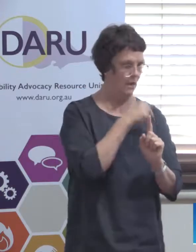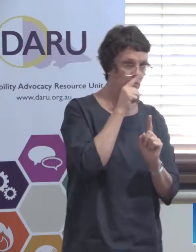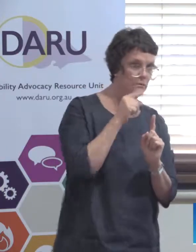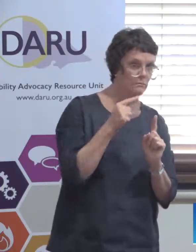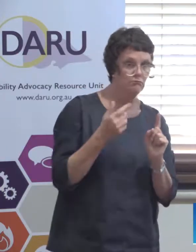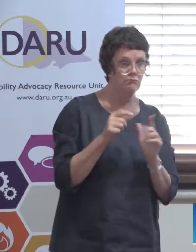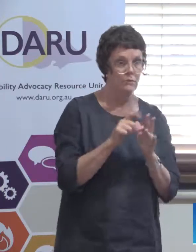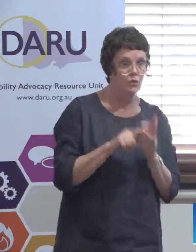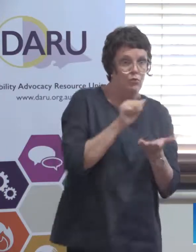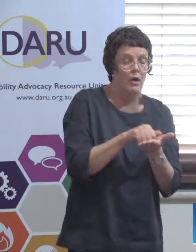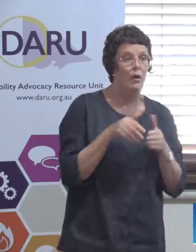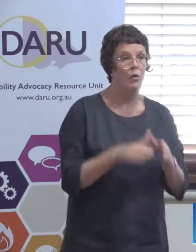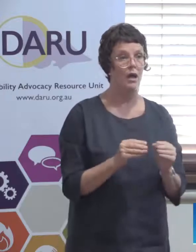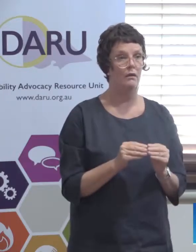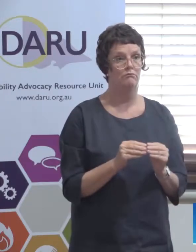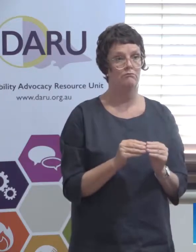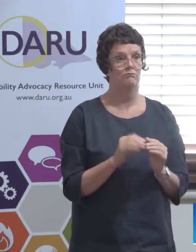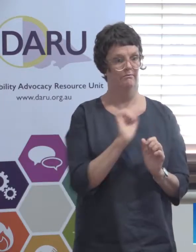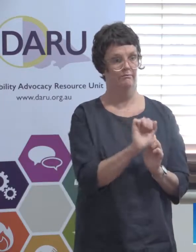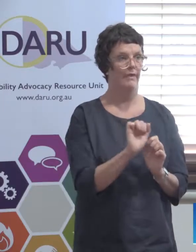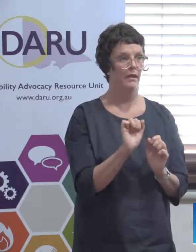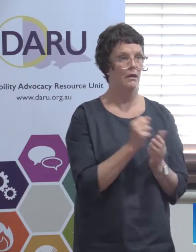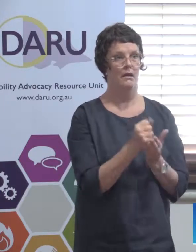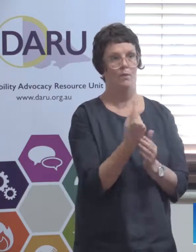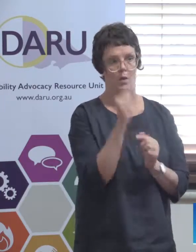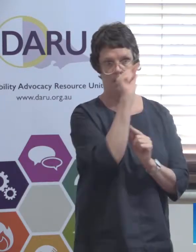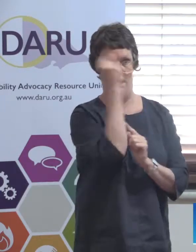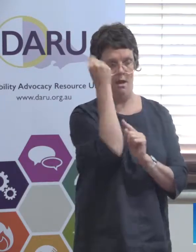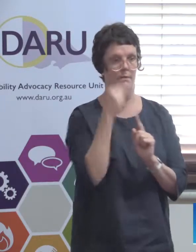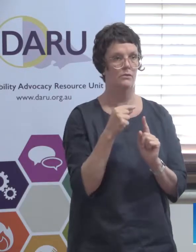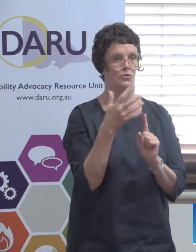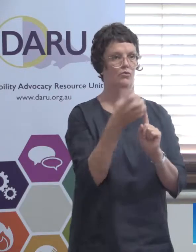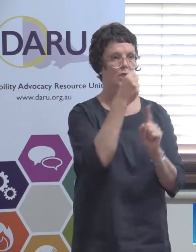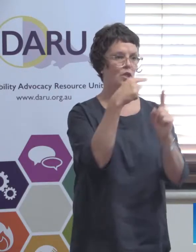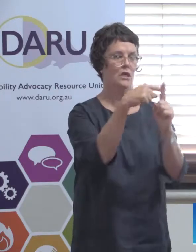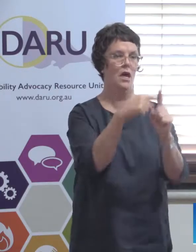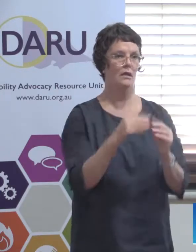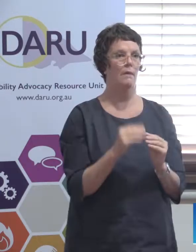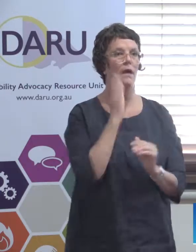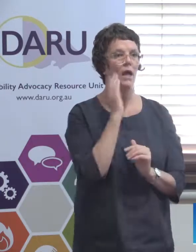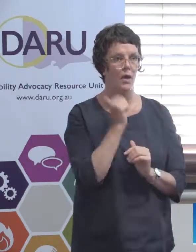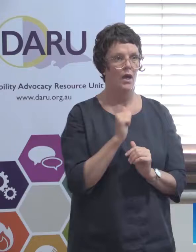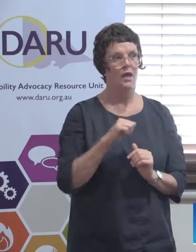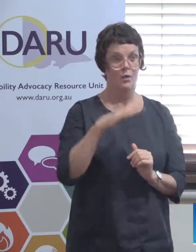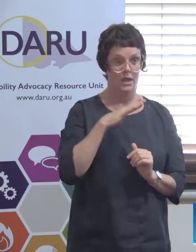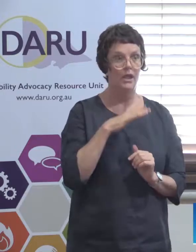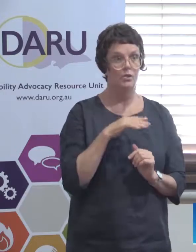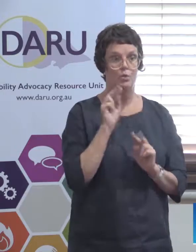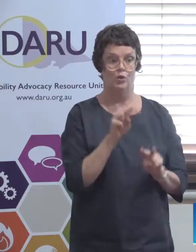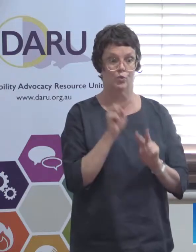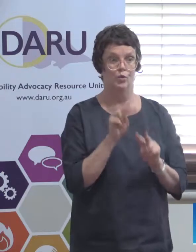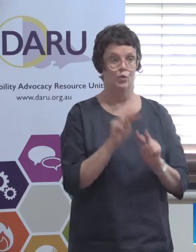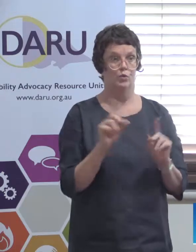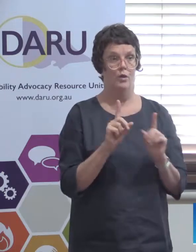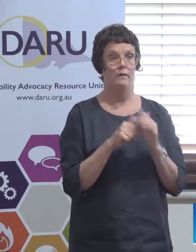I think they're just trying to reach their targets anyway that's yeah we need more conversations to